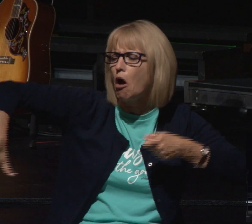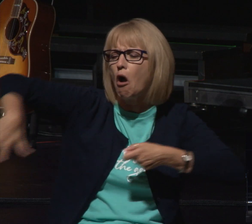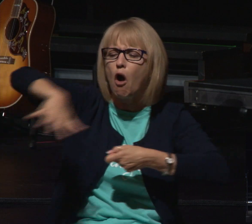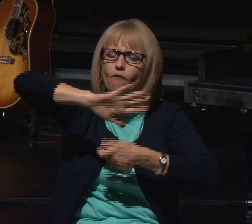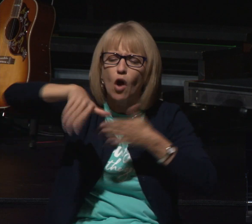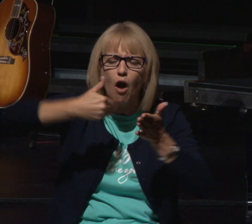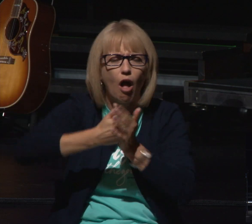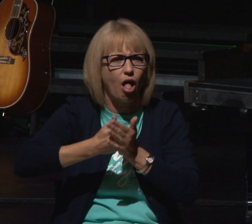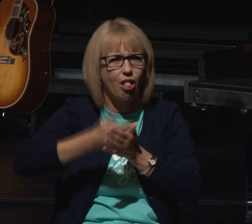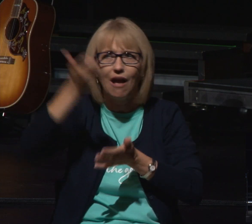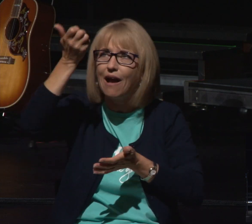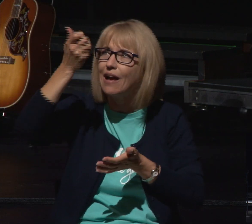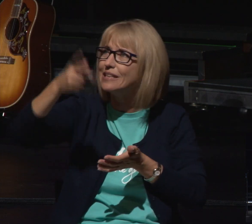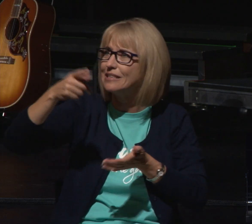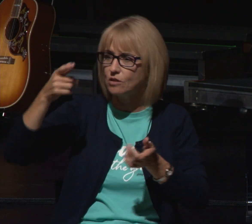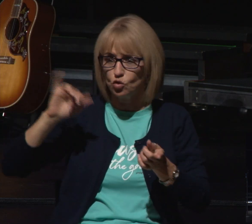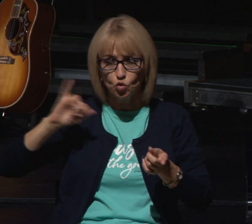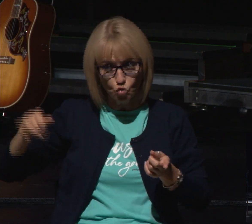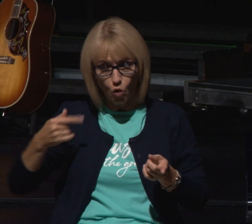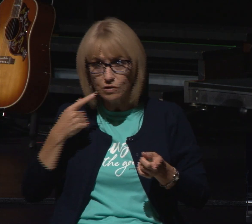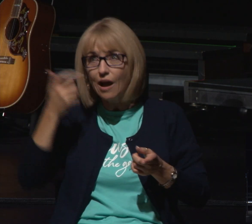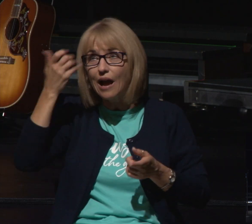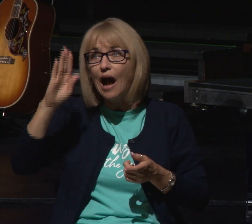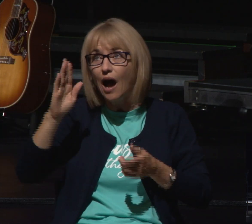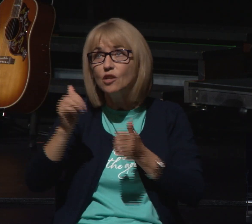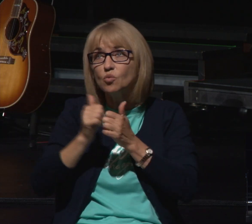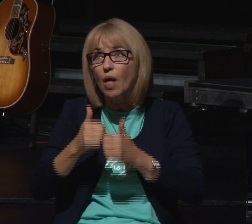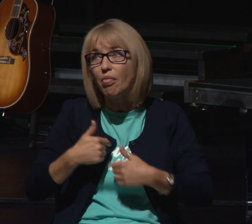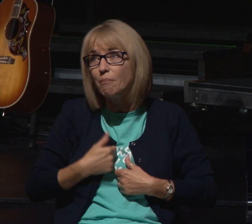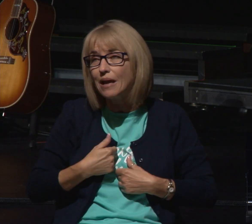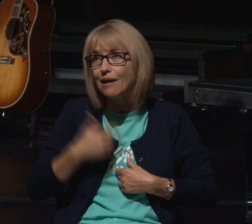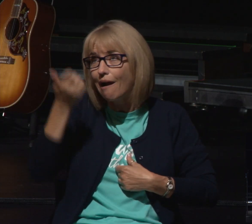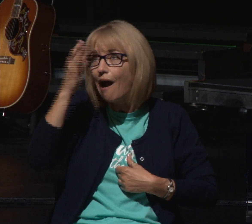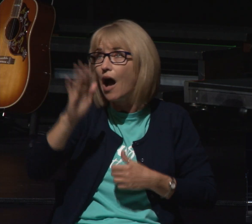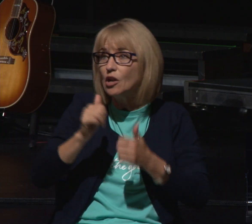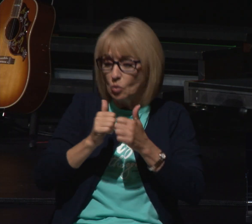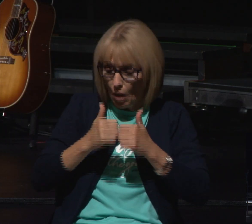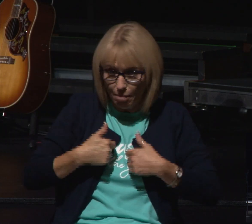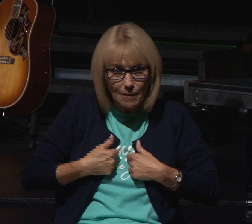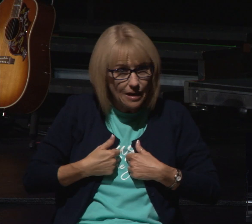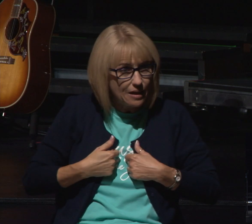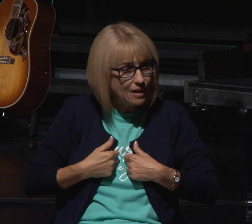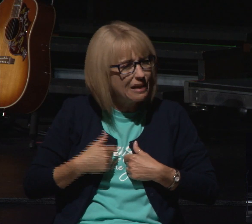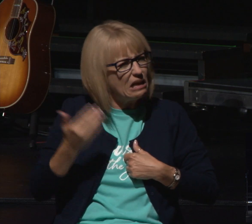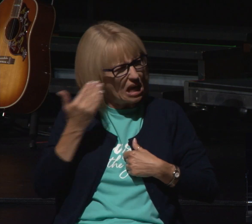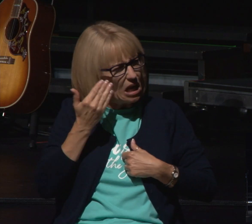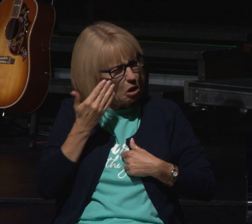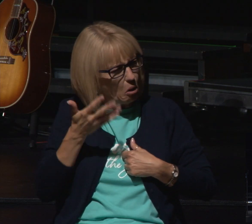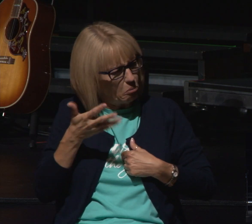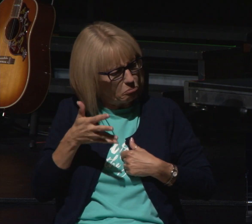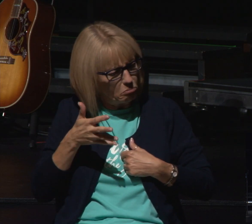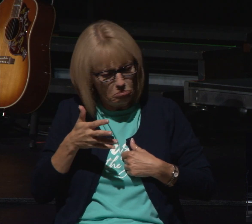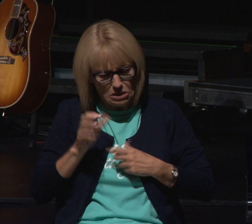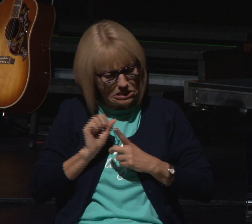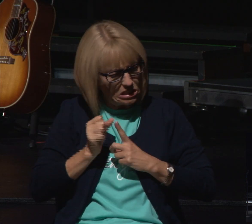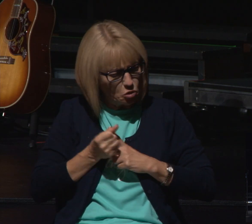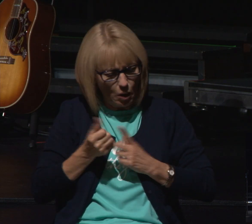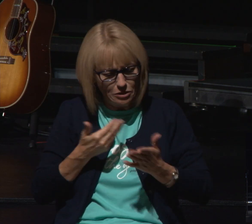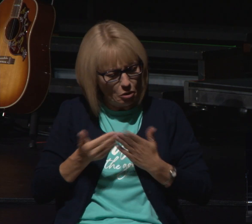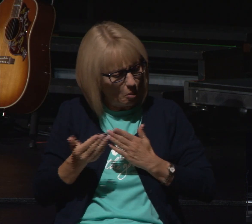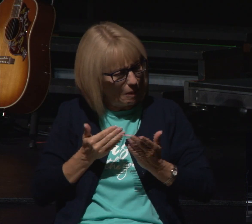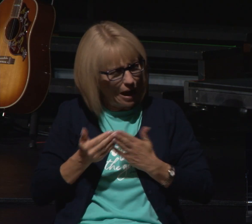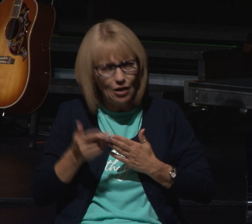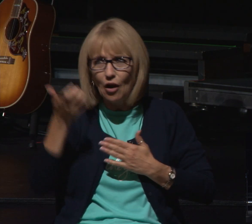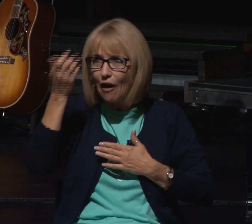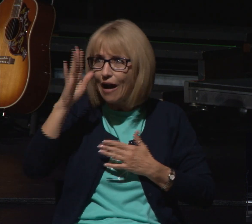place he says god is with me god is with me the lord is with me and he knew that no matter what the circumstances that he